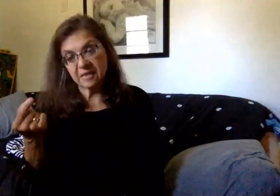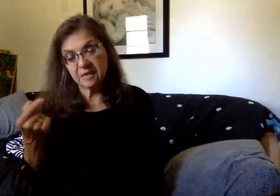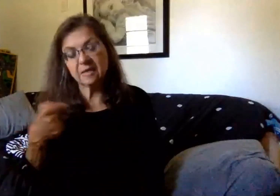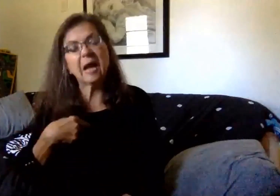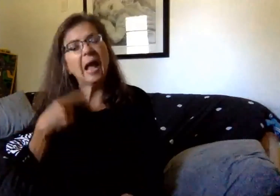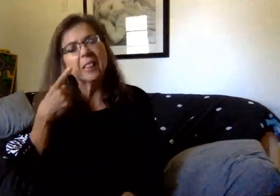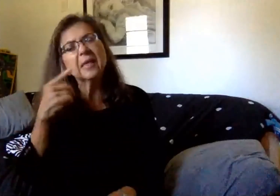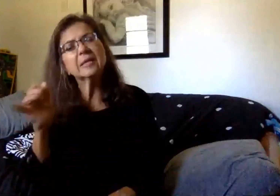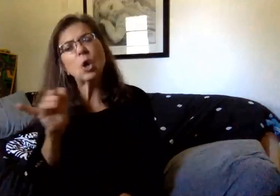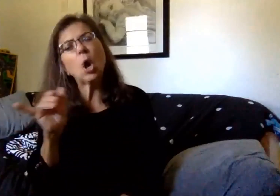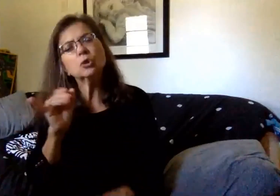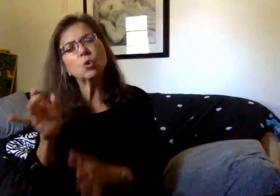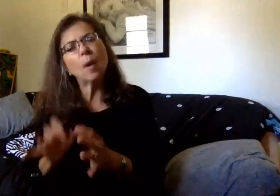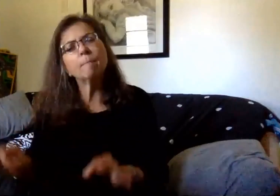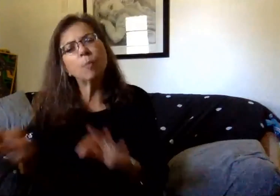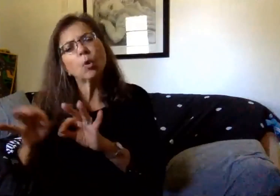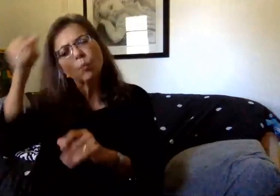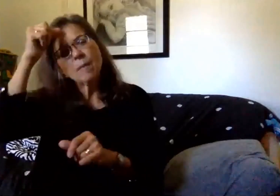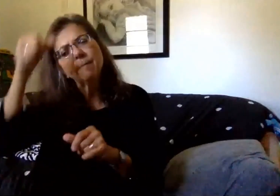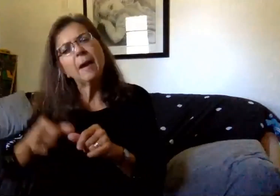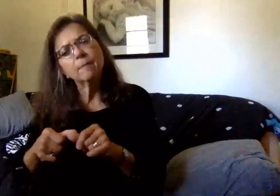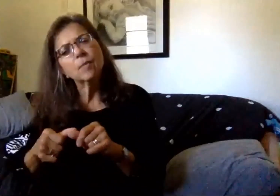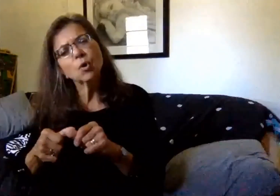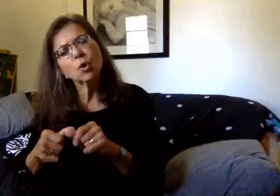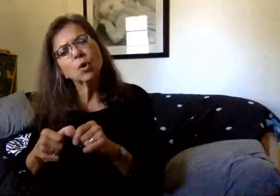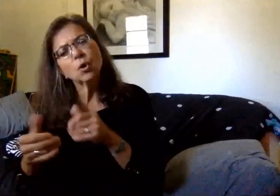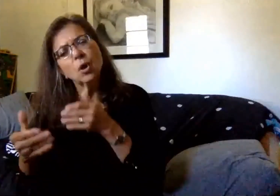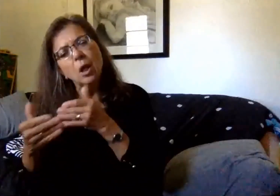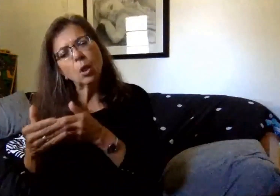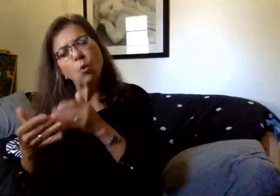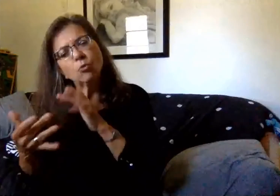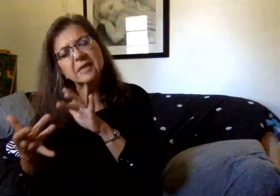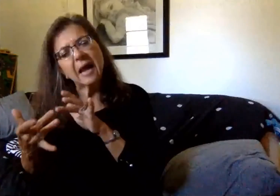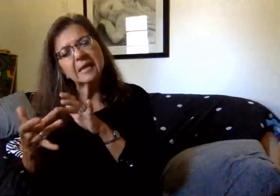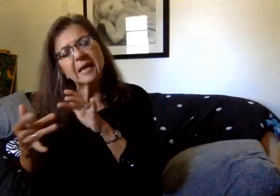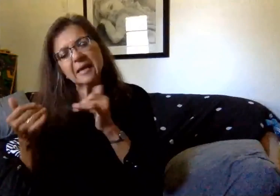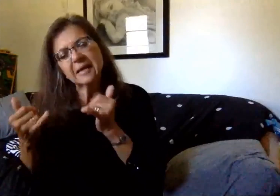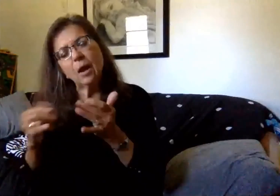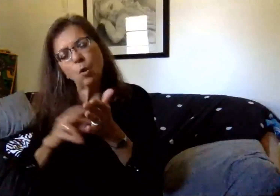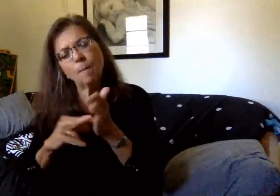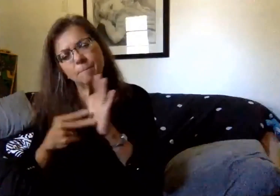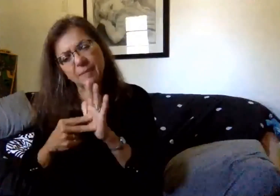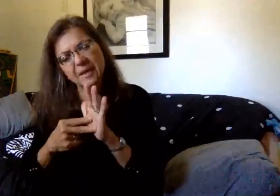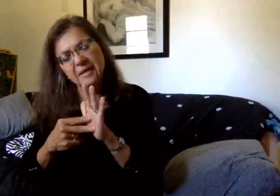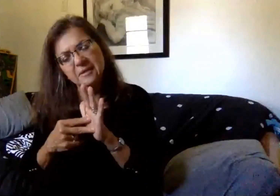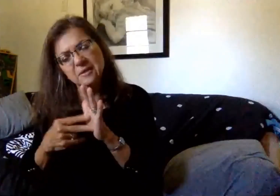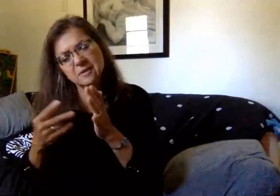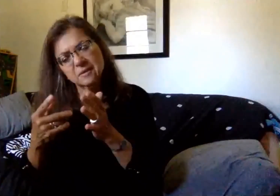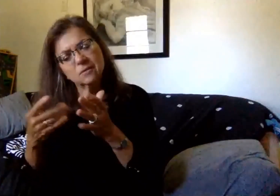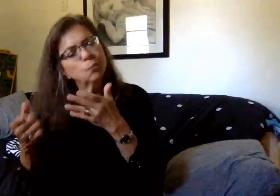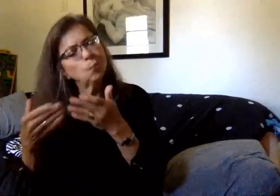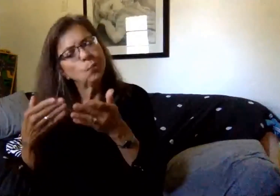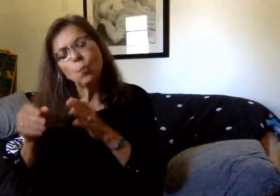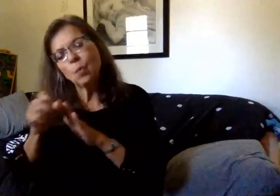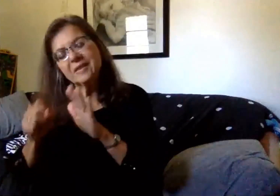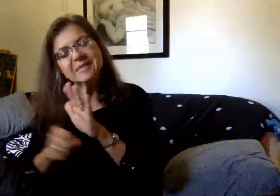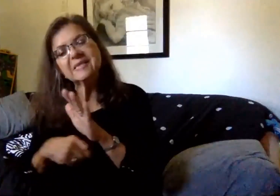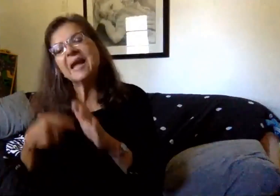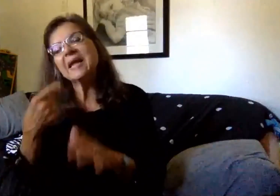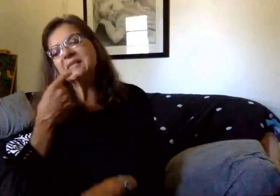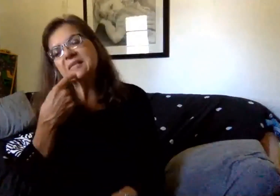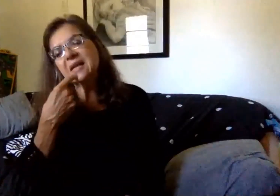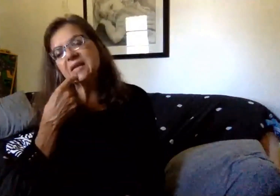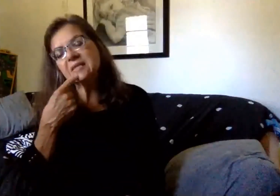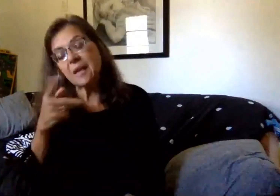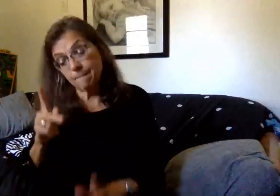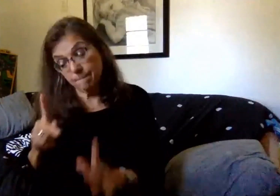important to remember that close contact right now is defined by the State Department of Health are those individuals